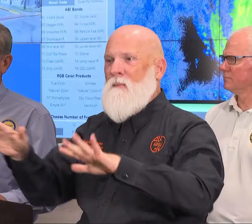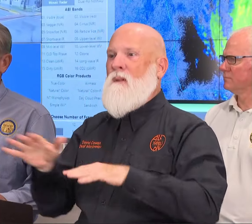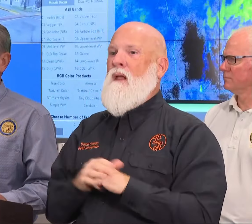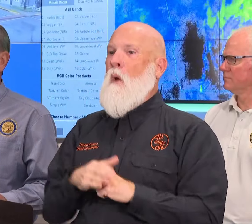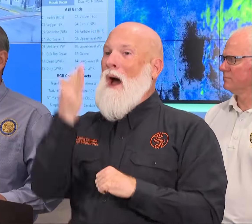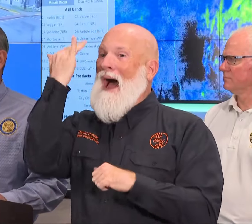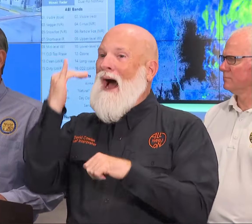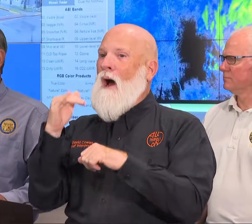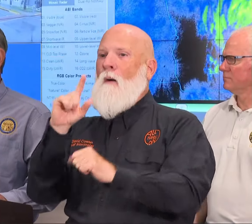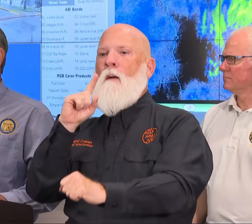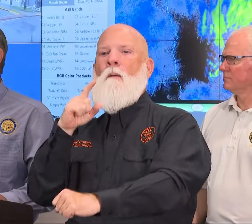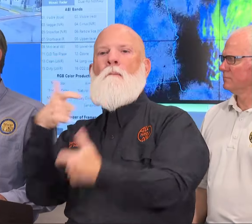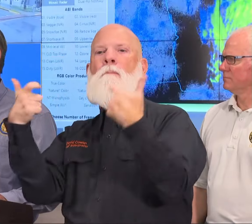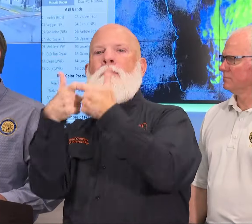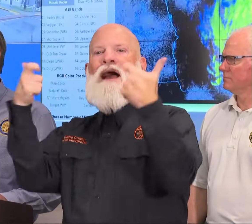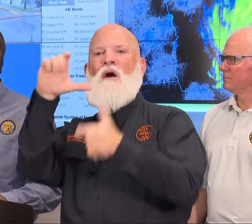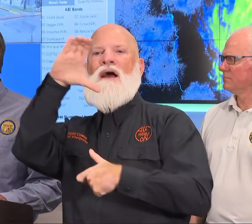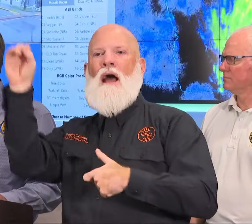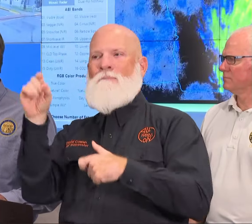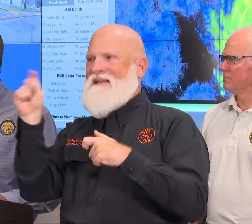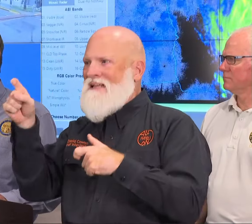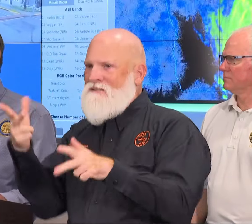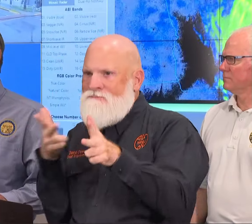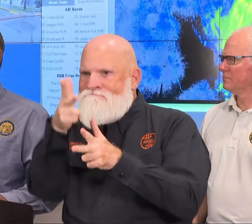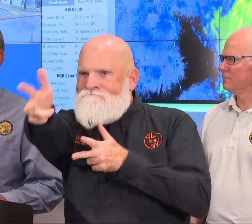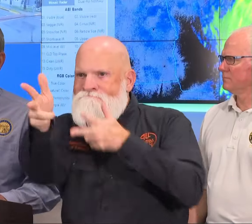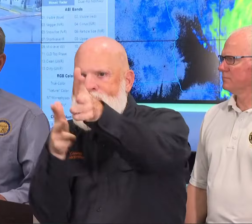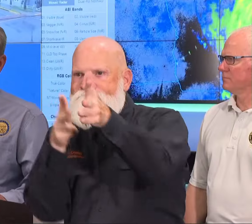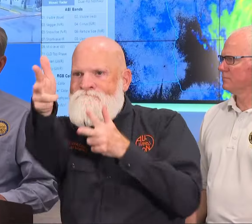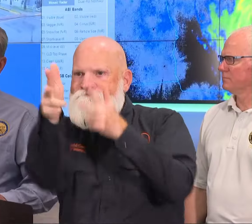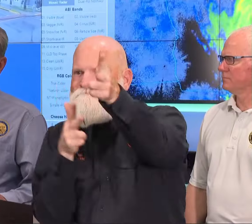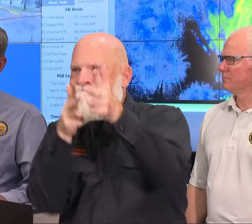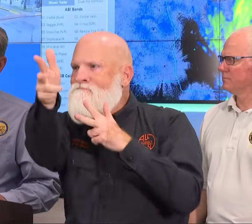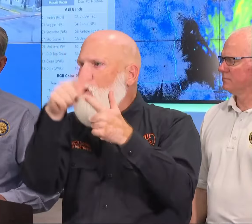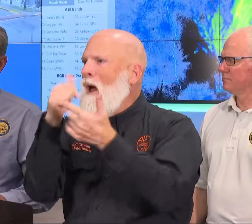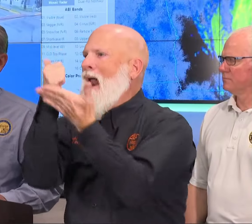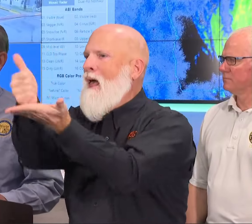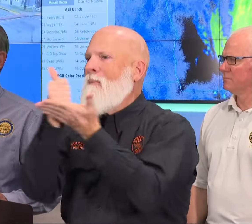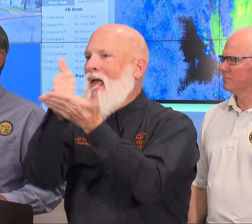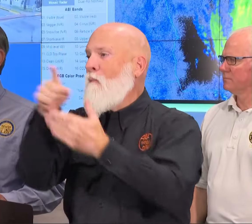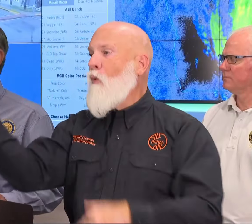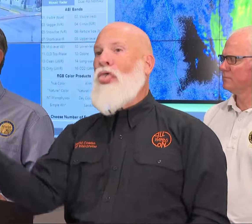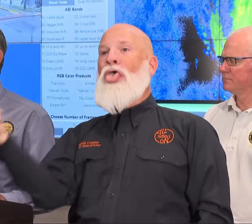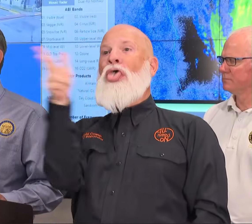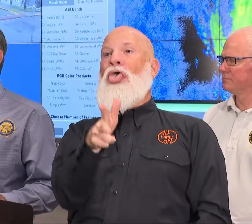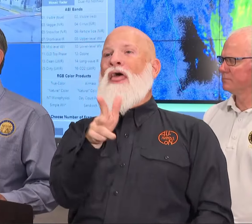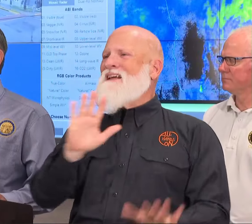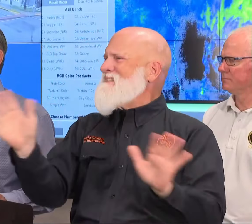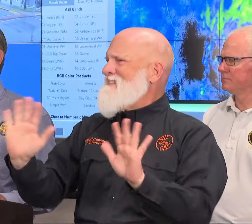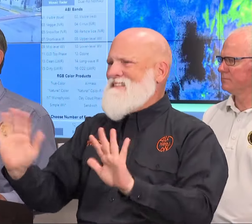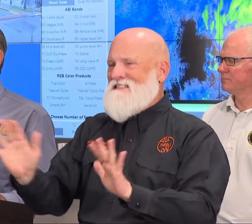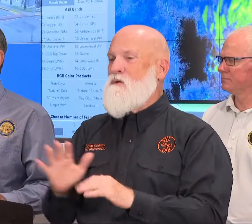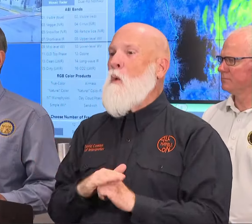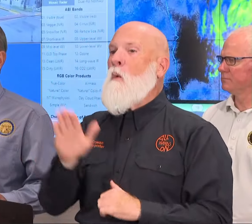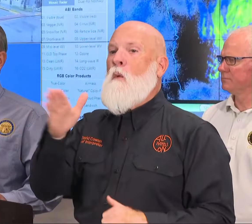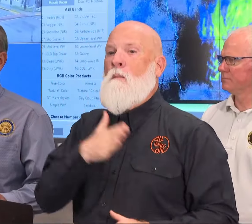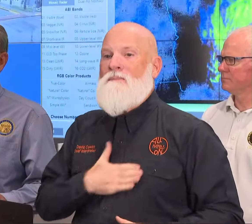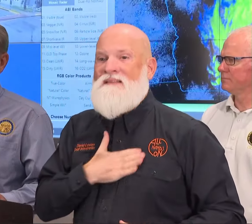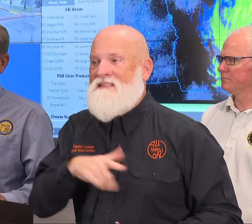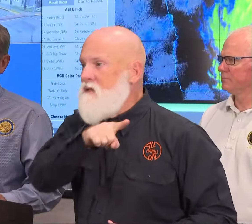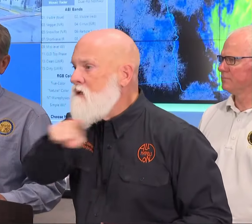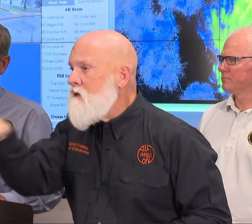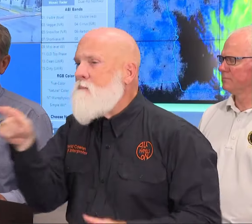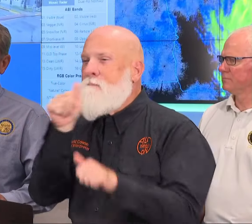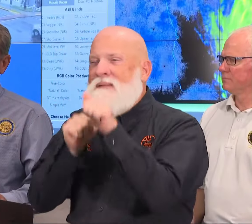helpful to us also have patients with our first responders and our utility crews. As you know our